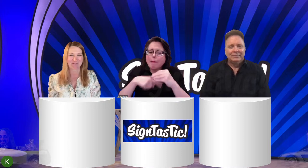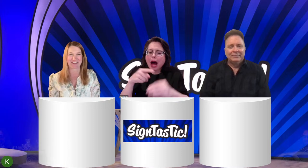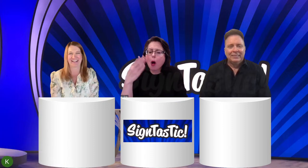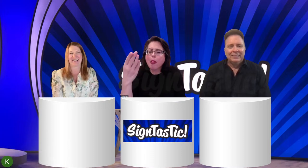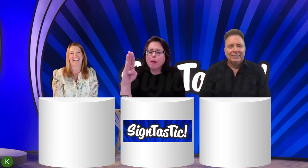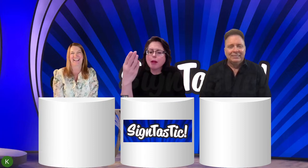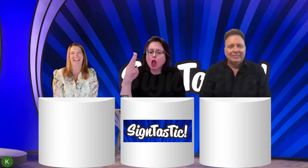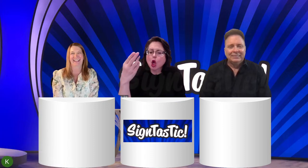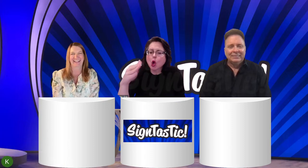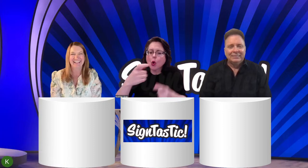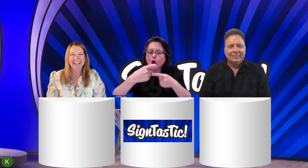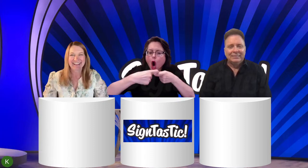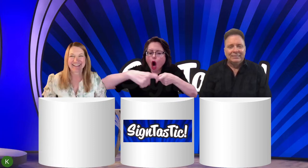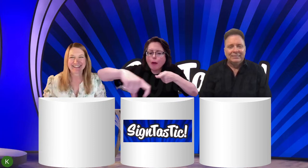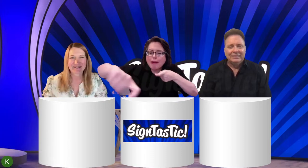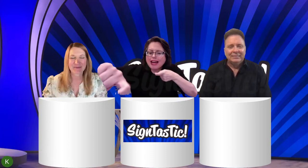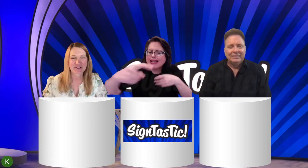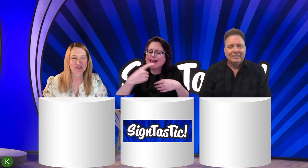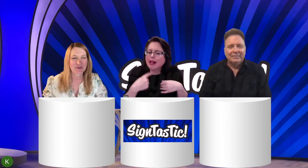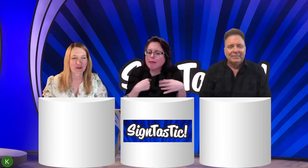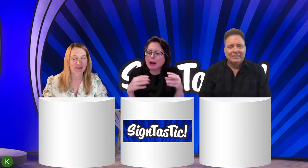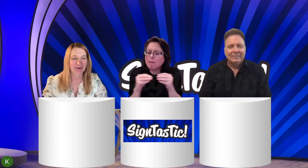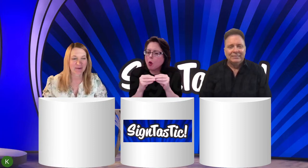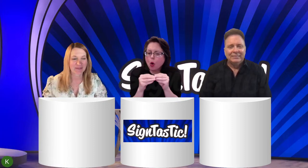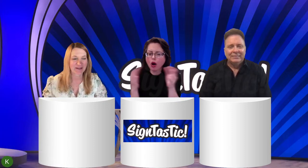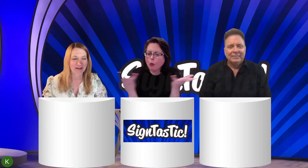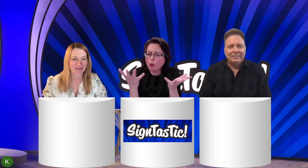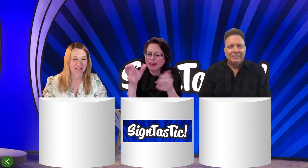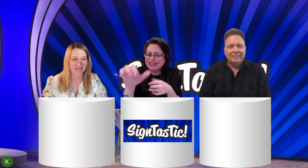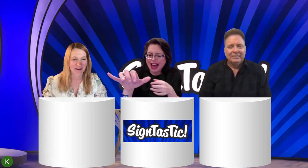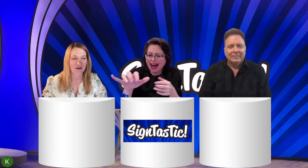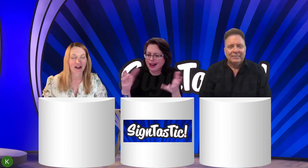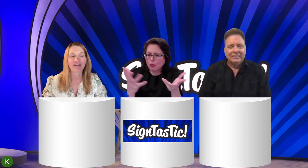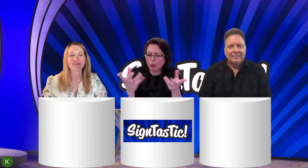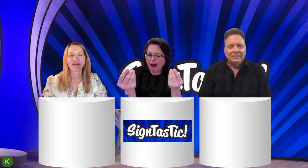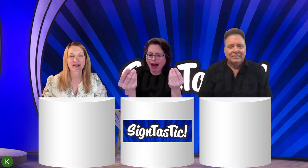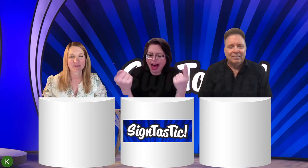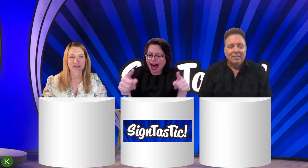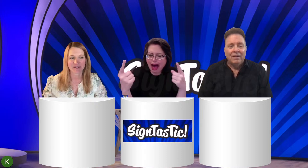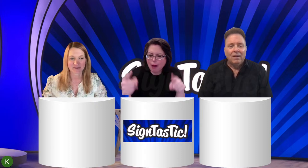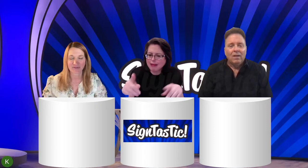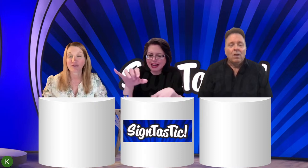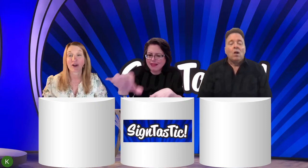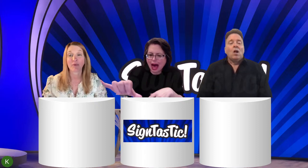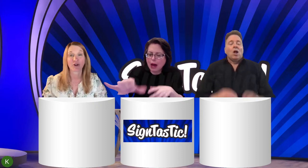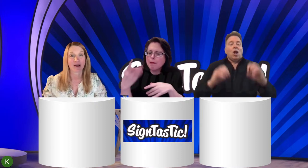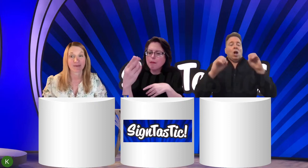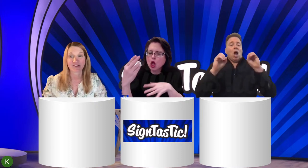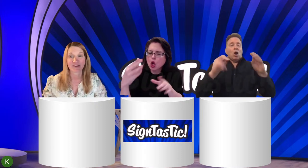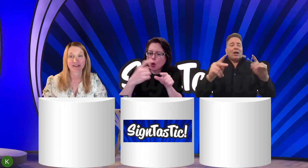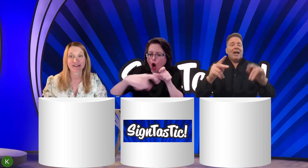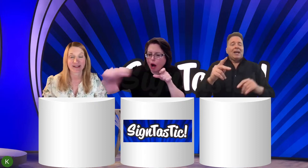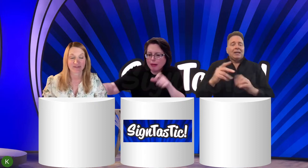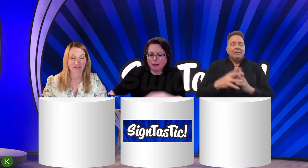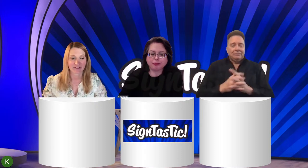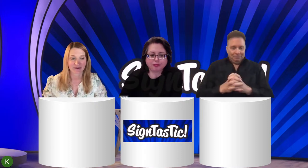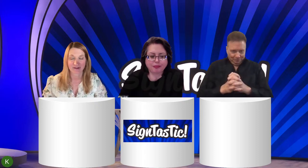away. You were supposed to do a drive-by with the comments. All right. I'll leave the next one to you. So drop more comments. You could see David in the car.